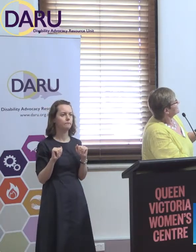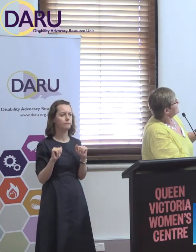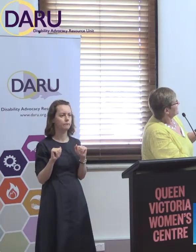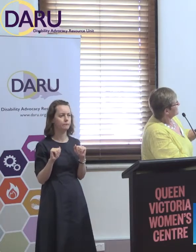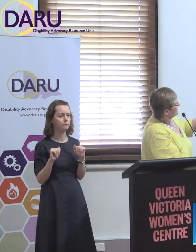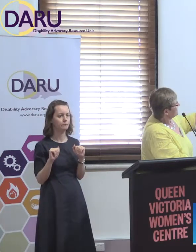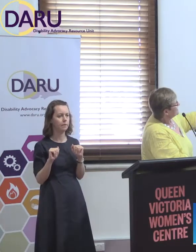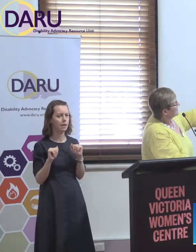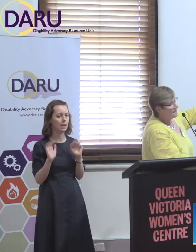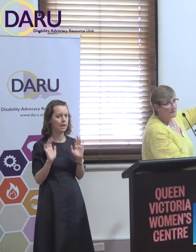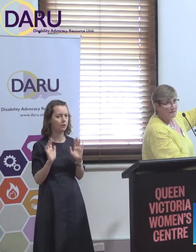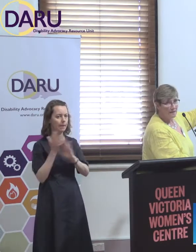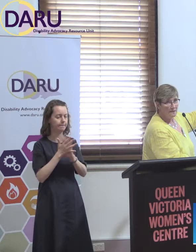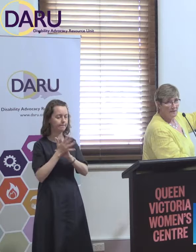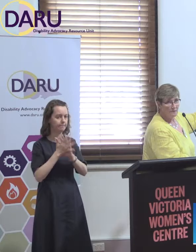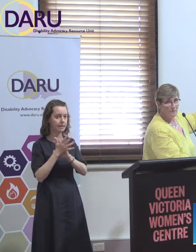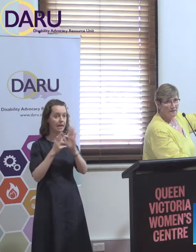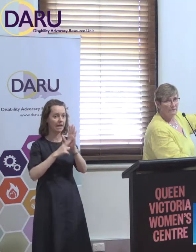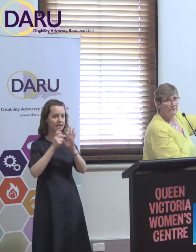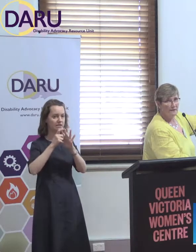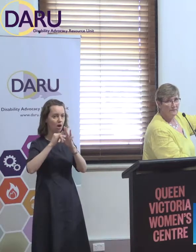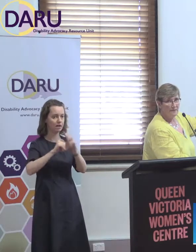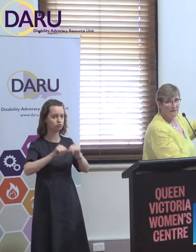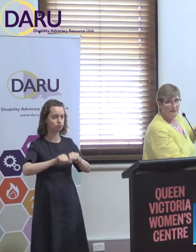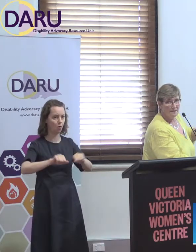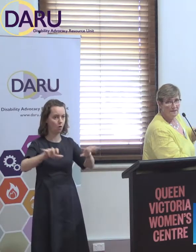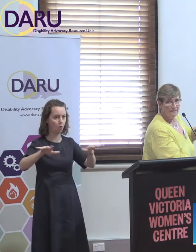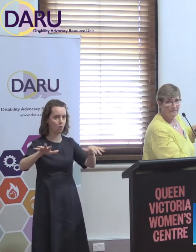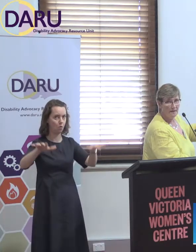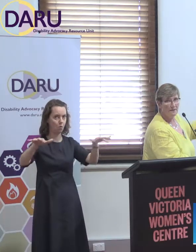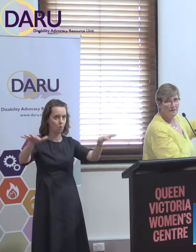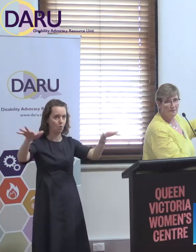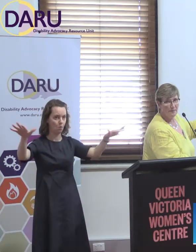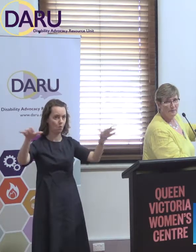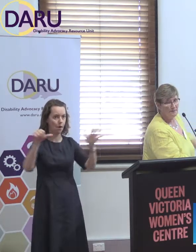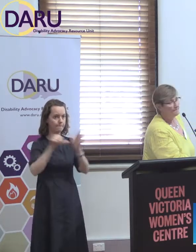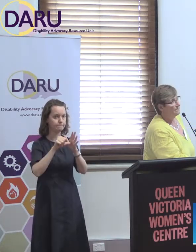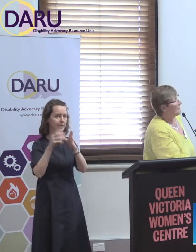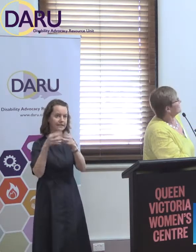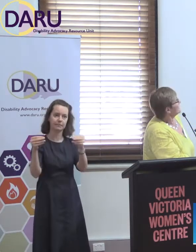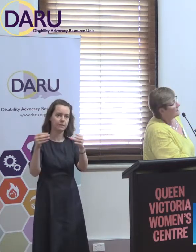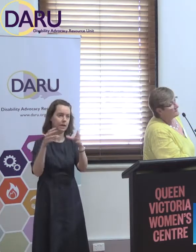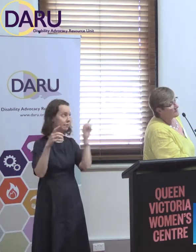But, so, it means, as the NDIS rolls out fully in every state, that money disappears.